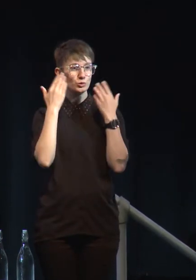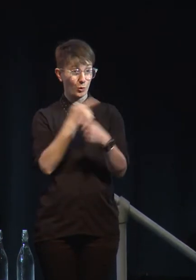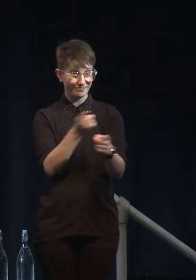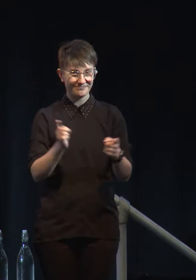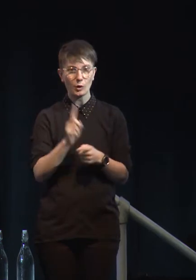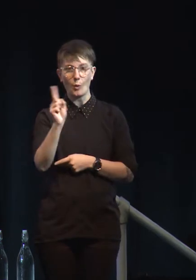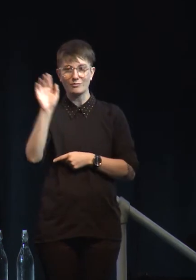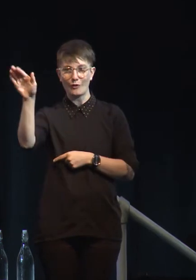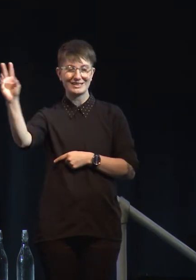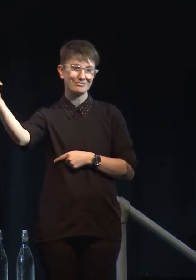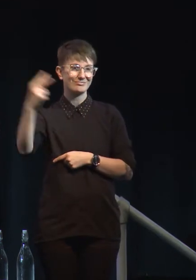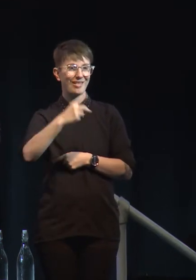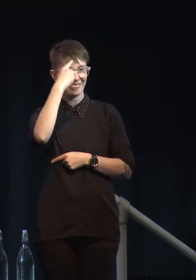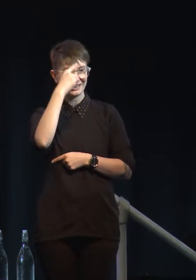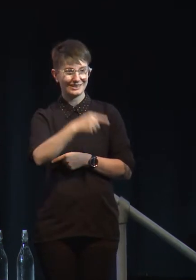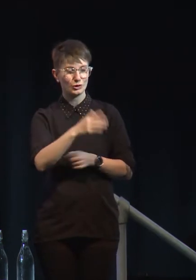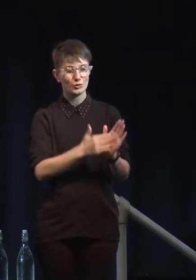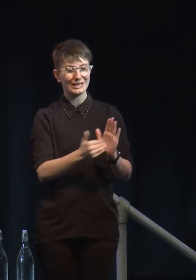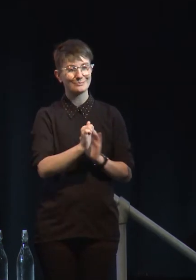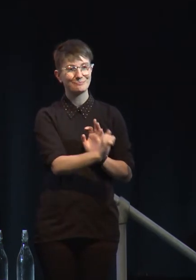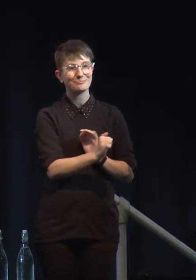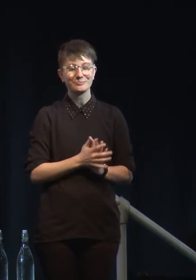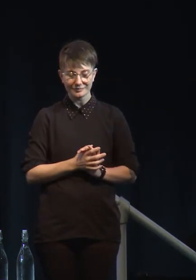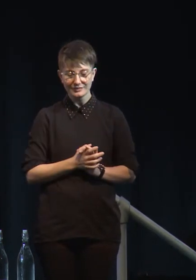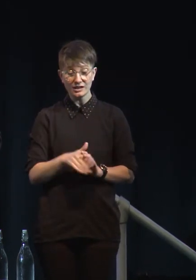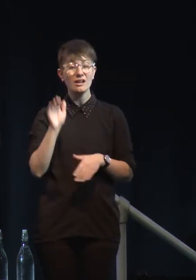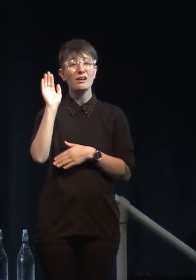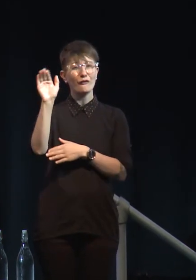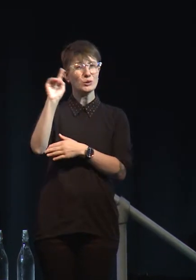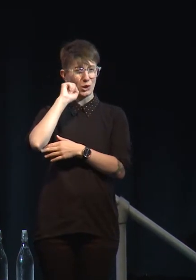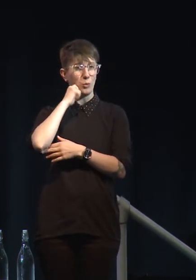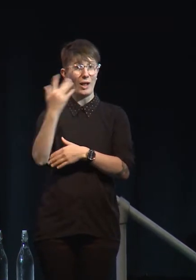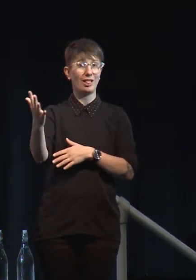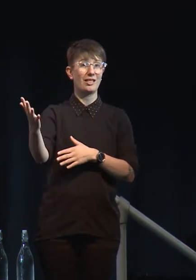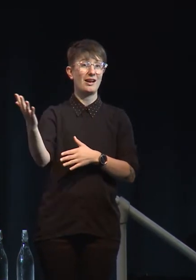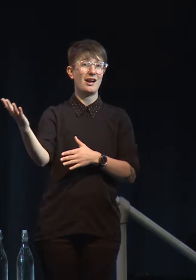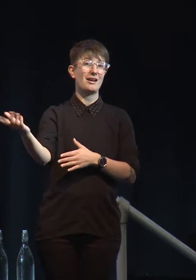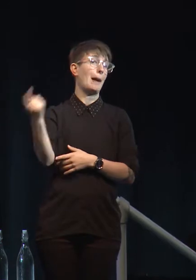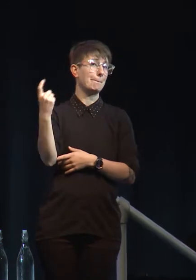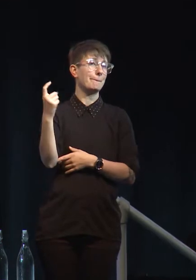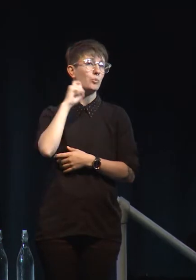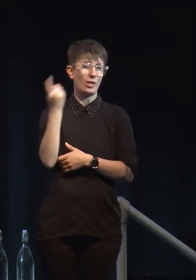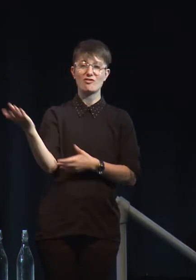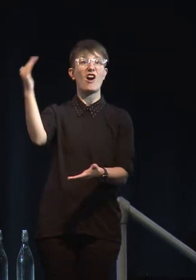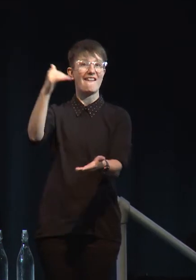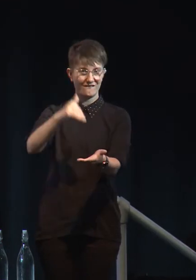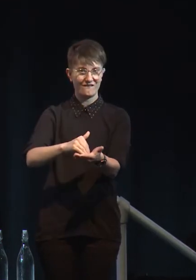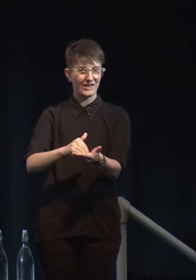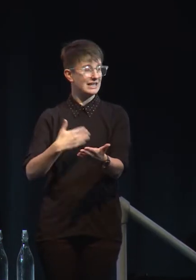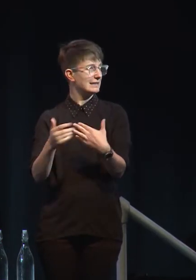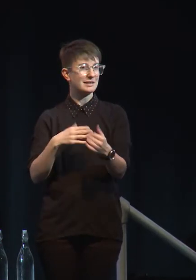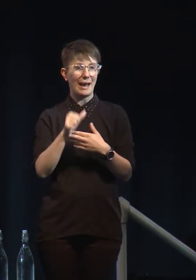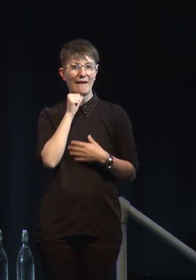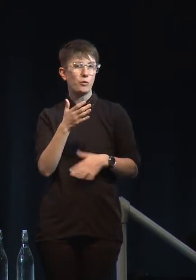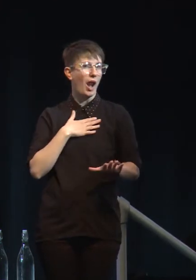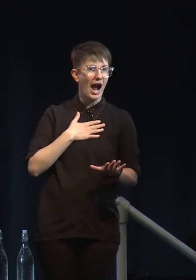the future is coming, whether we like it or not, and so we have to shift our consciousness. And, you know, there are